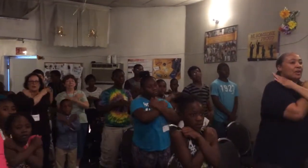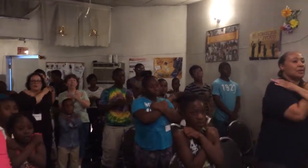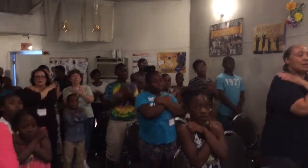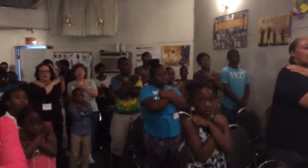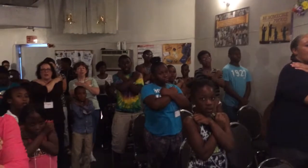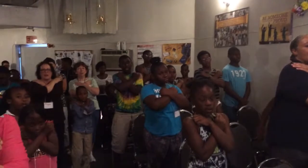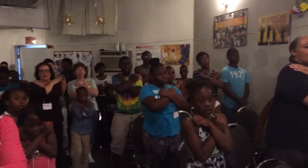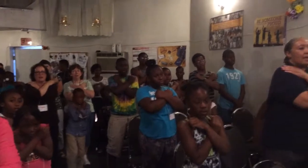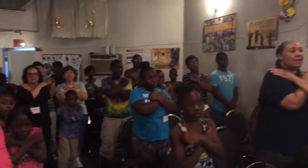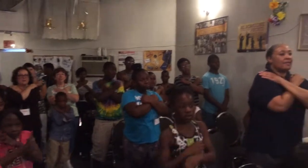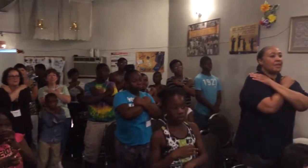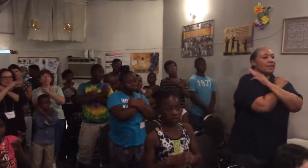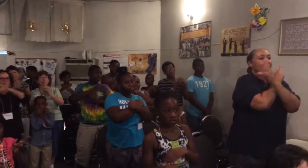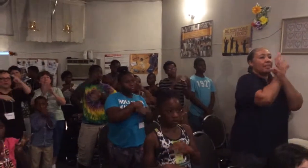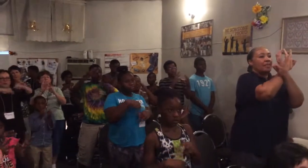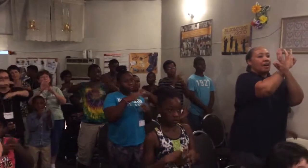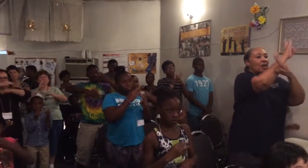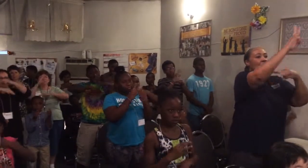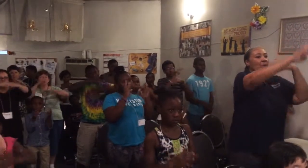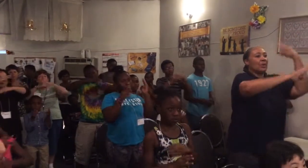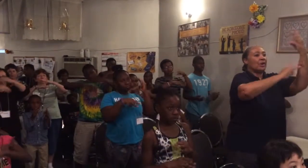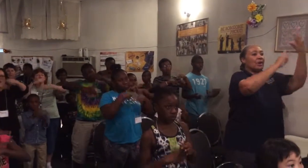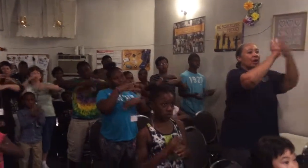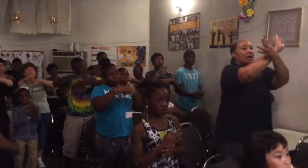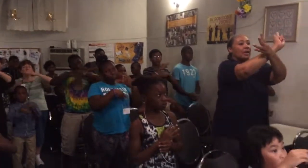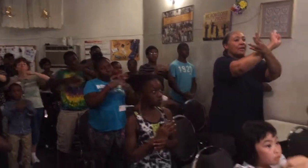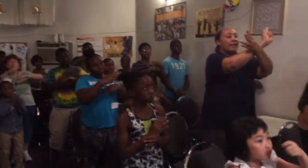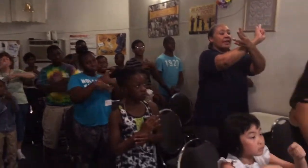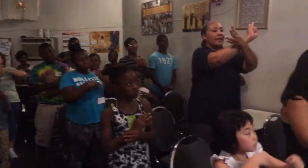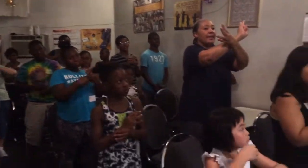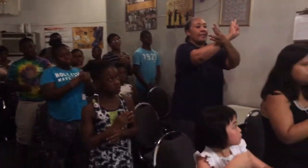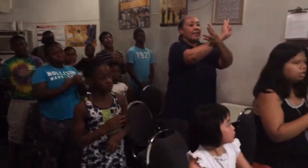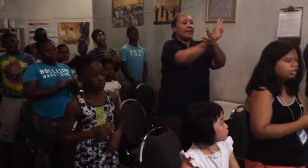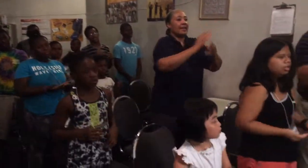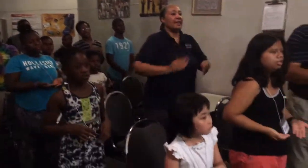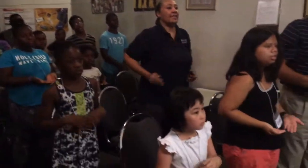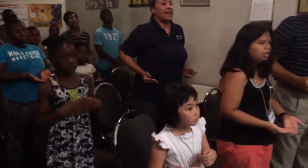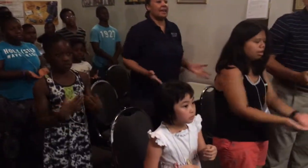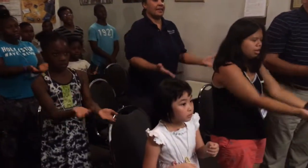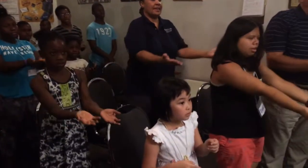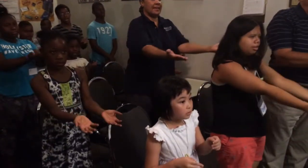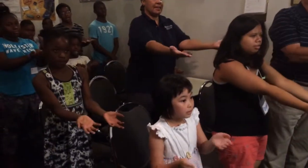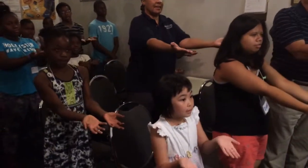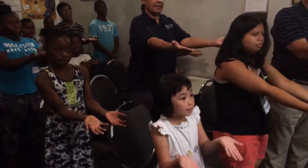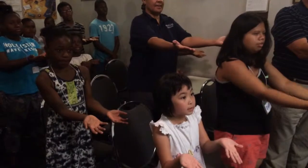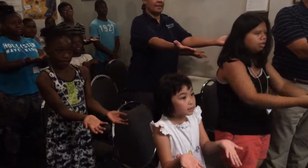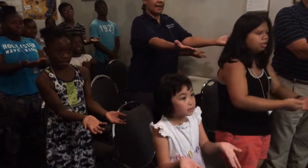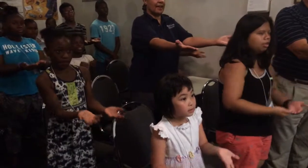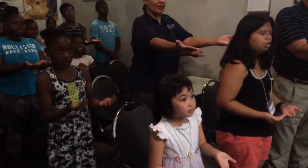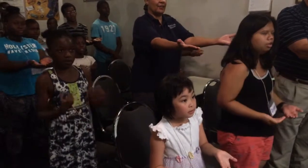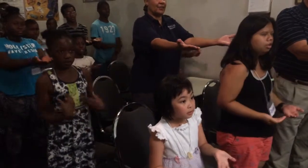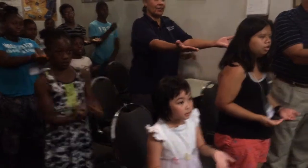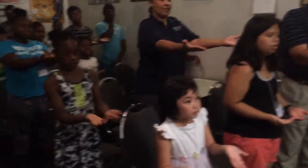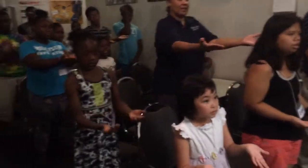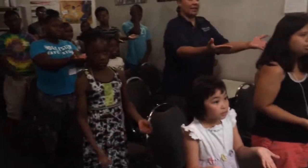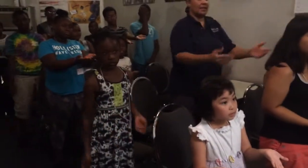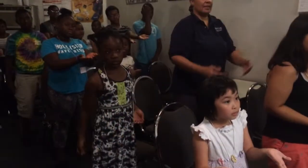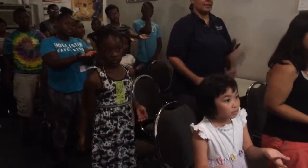loved the world that he gave you a present, right? And who is the present?